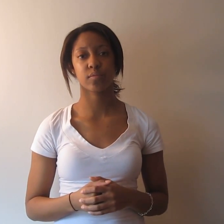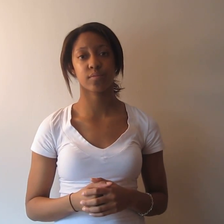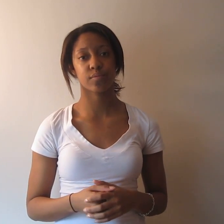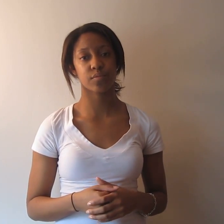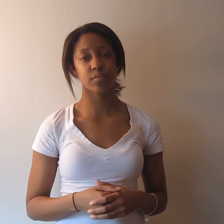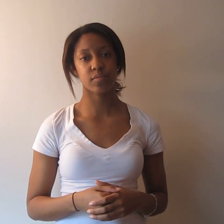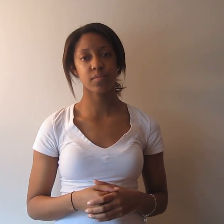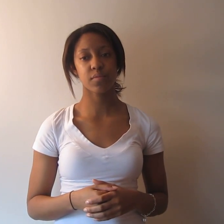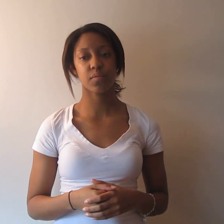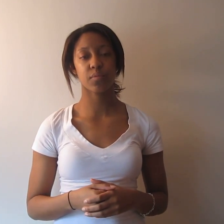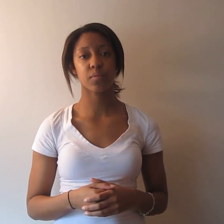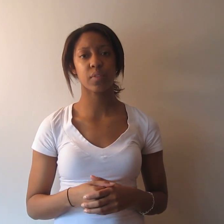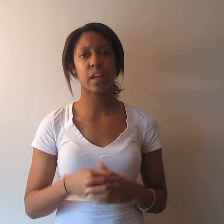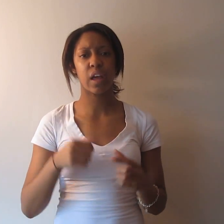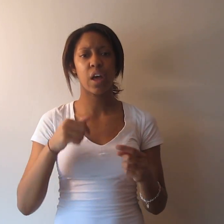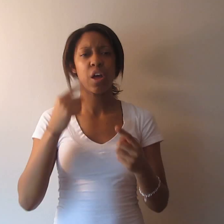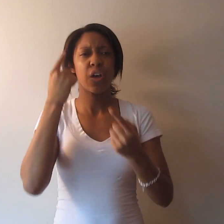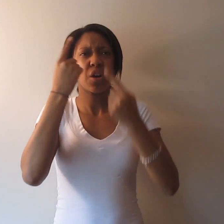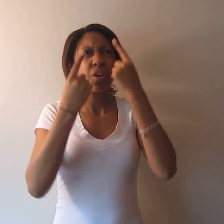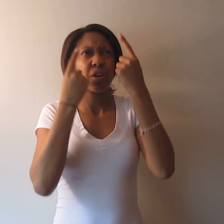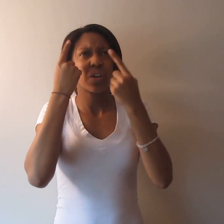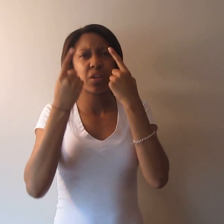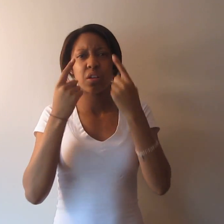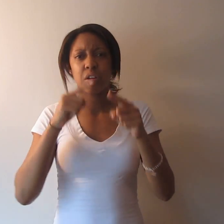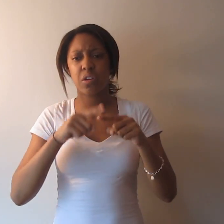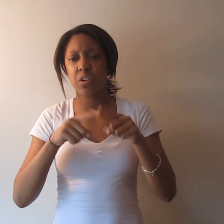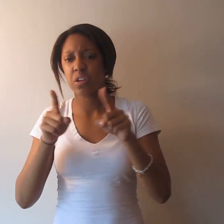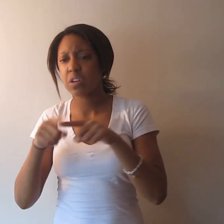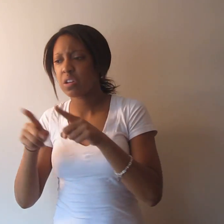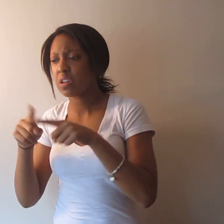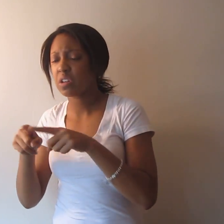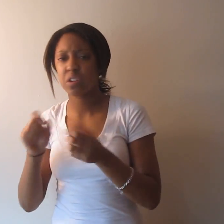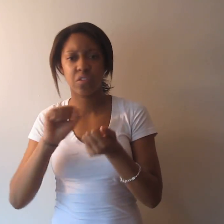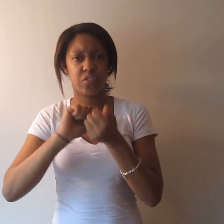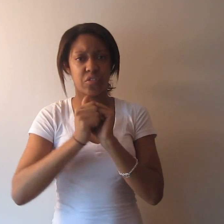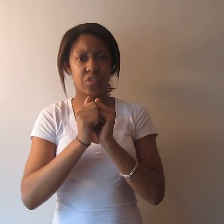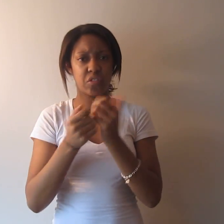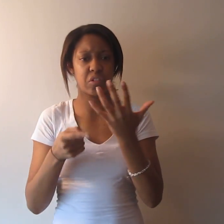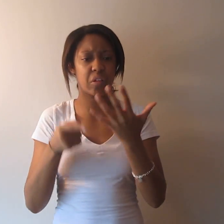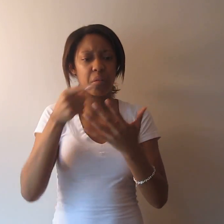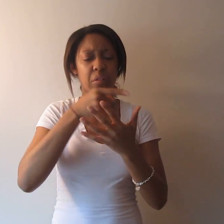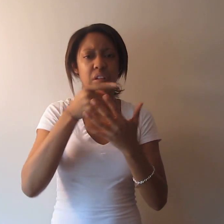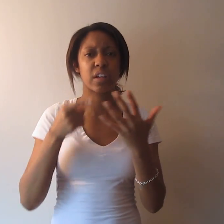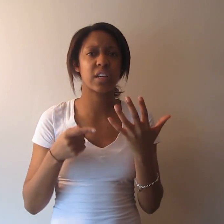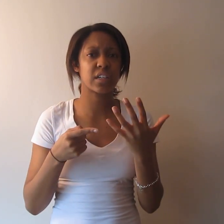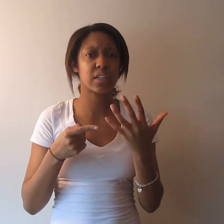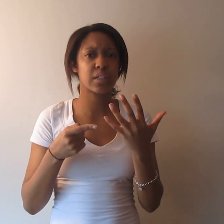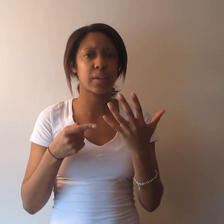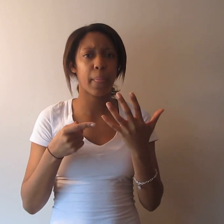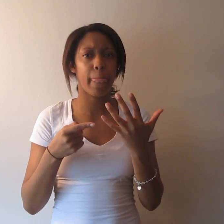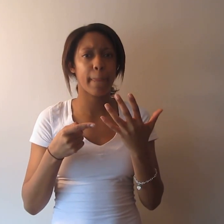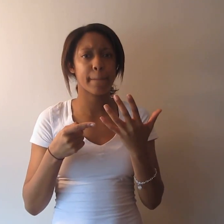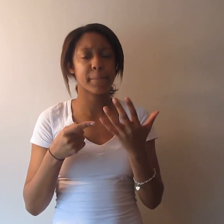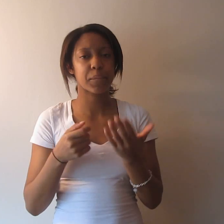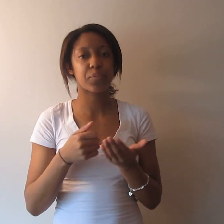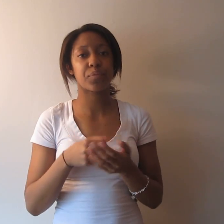When considering different job accommodations available in the workplace, it's helpful to think about them as they relate to different situations,